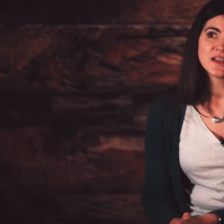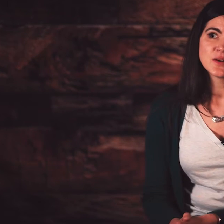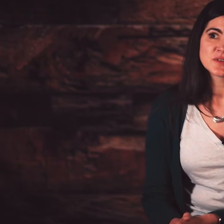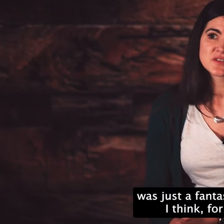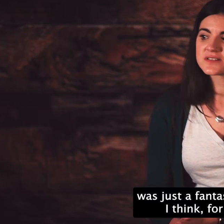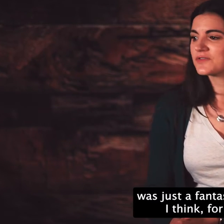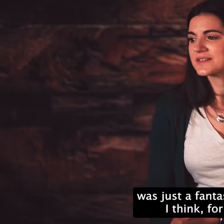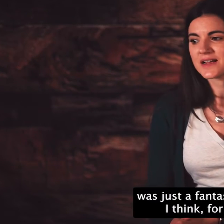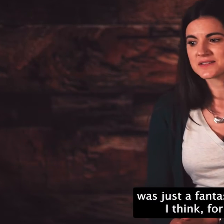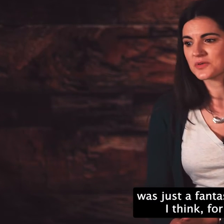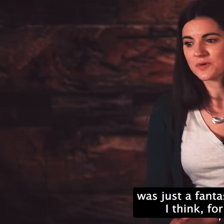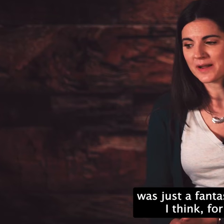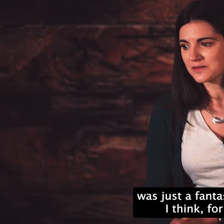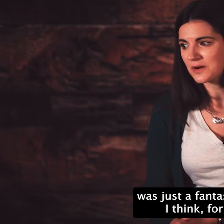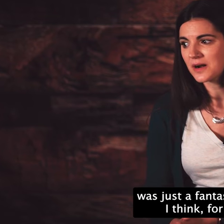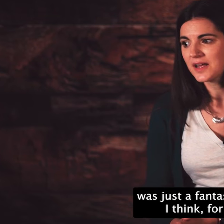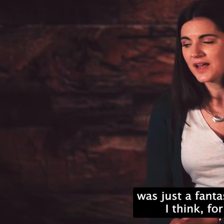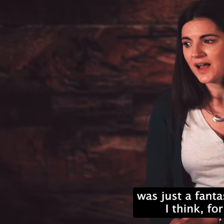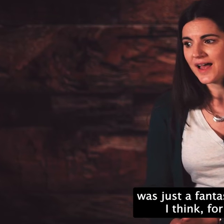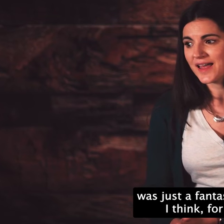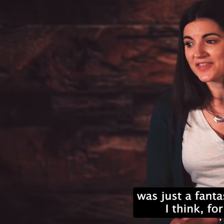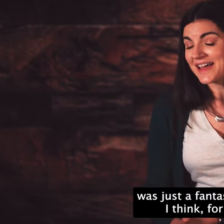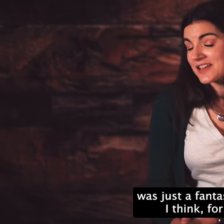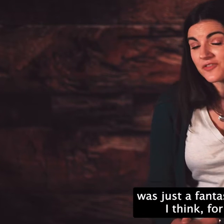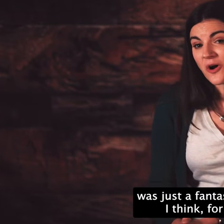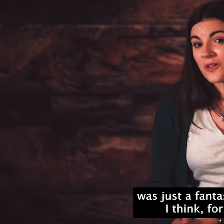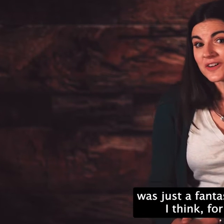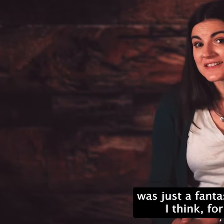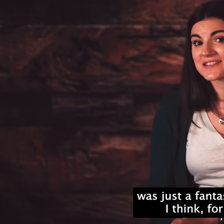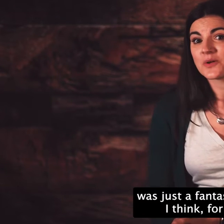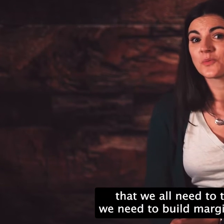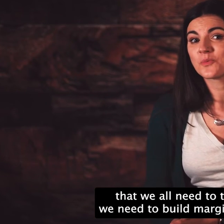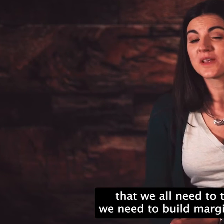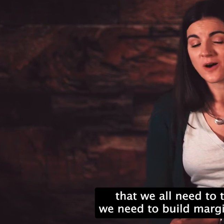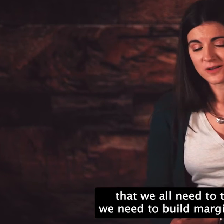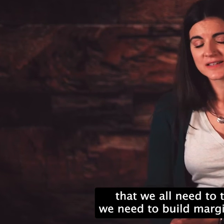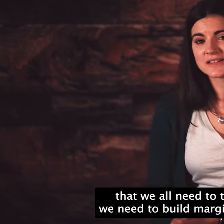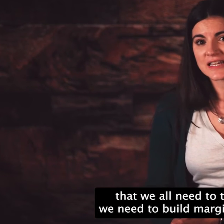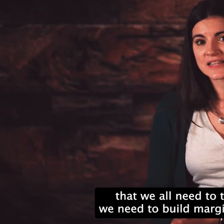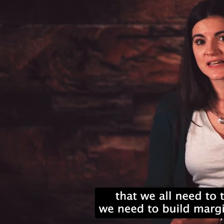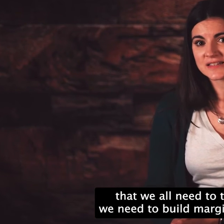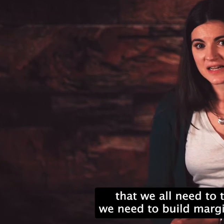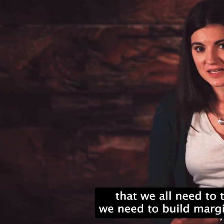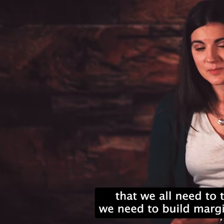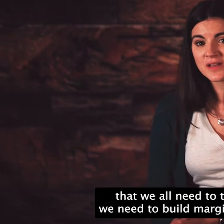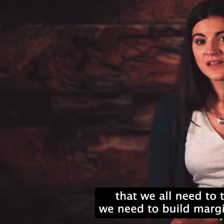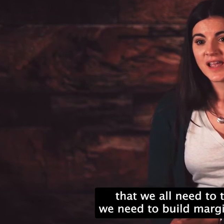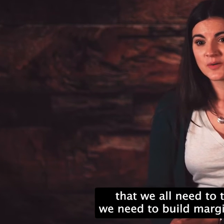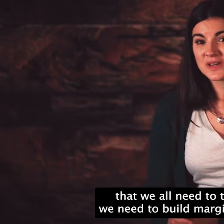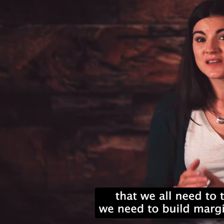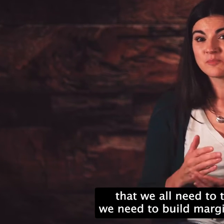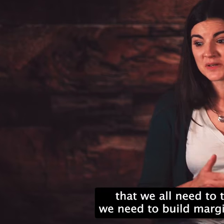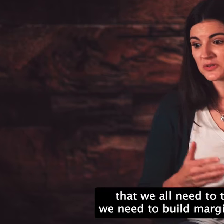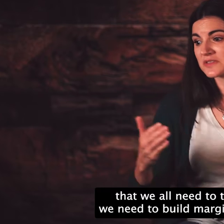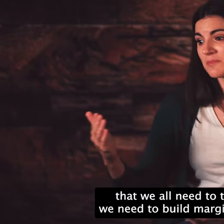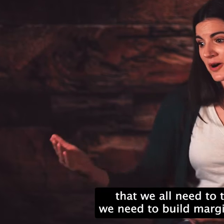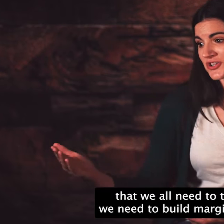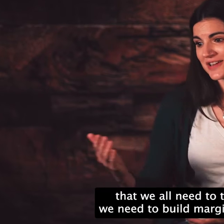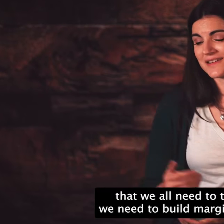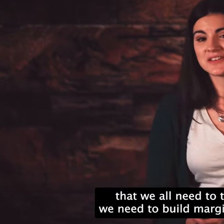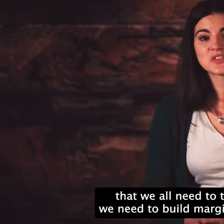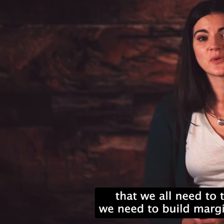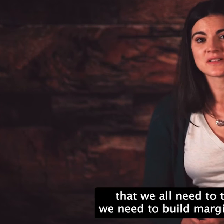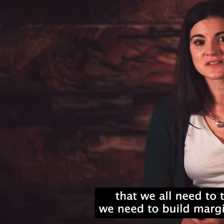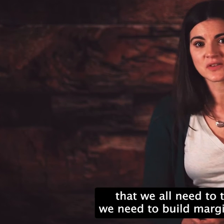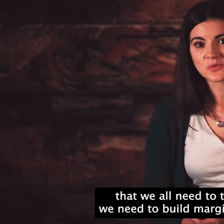year old was just a fantastic reminder. I think for all of us that we all need to take that time and we need to build